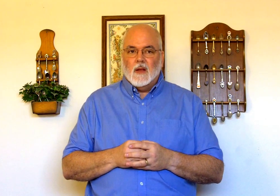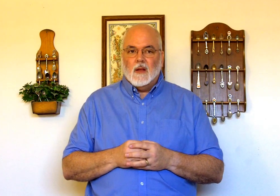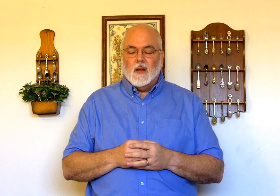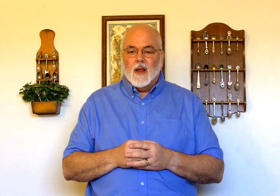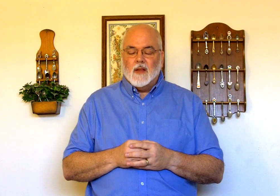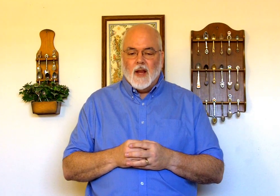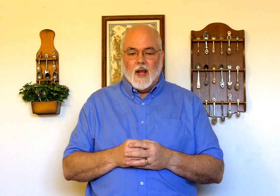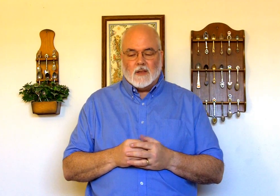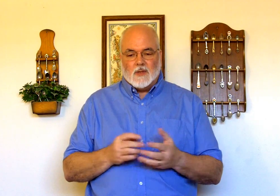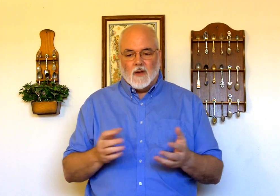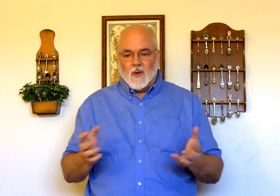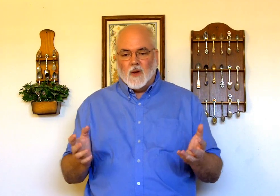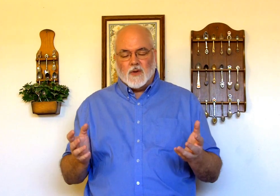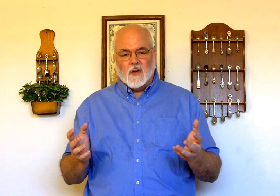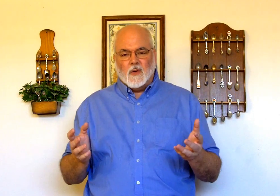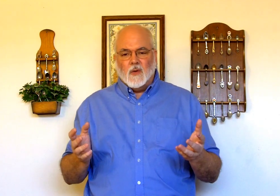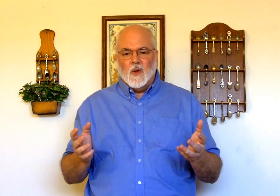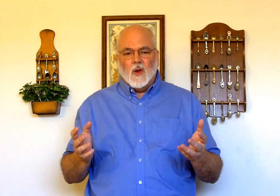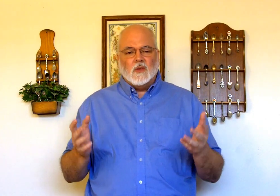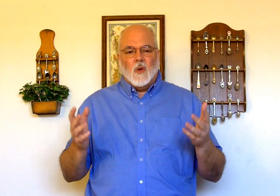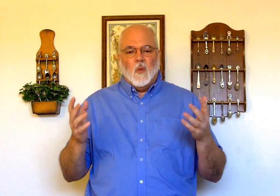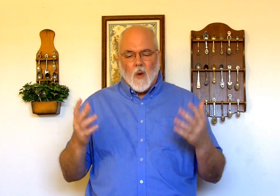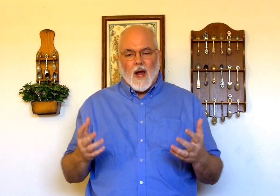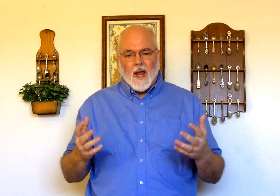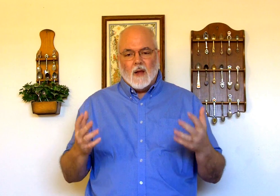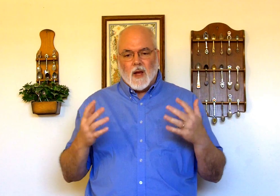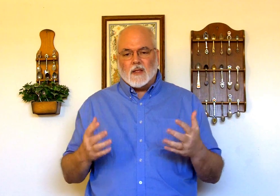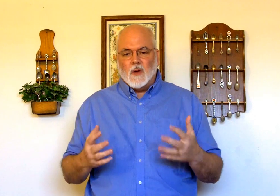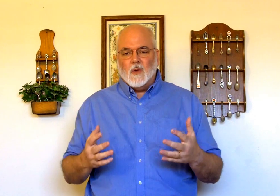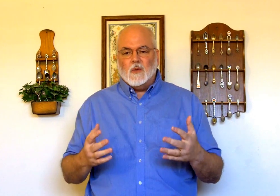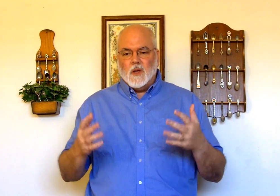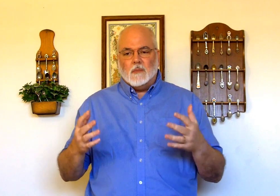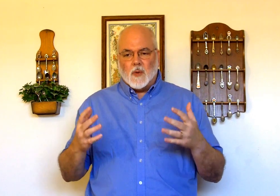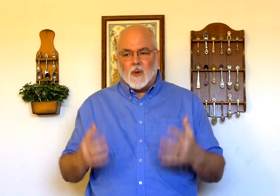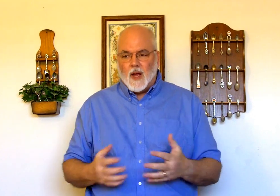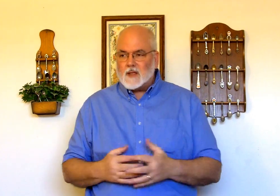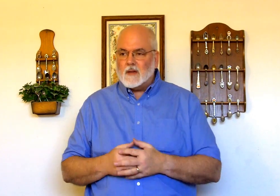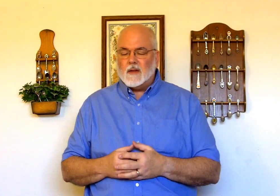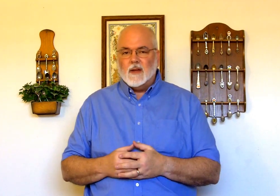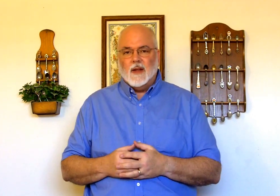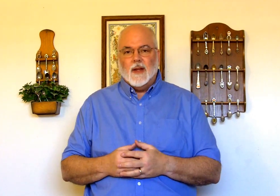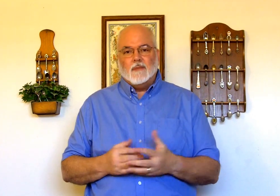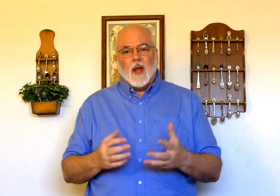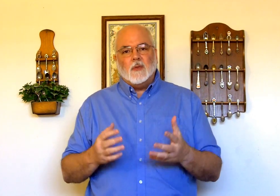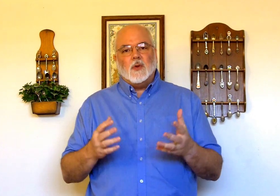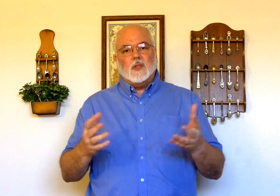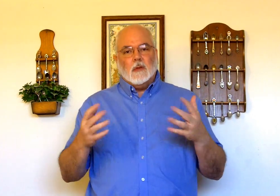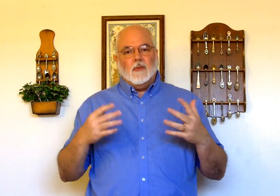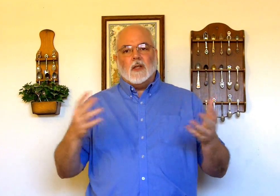And then he asks himself a question, so why am I so depressed? I'm sure some of us